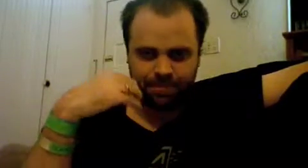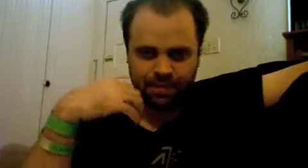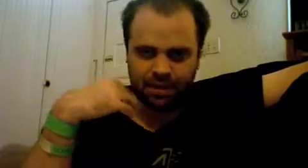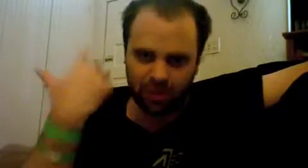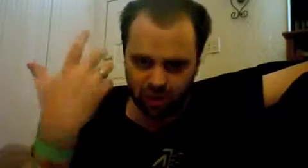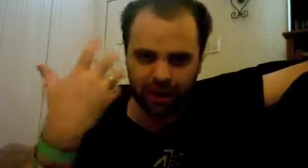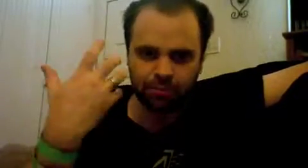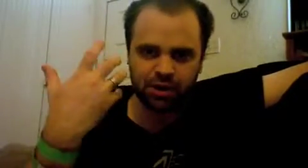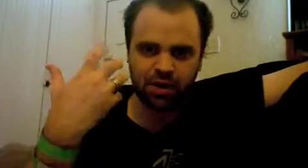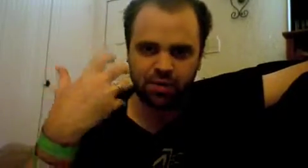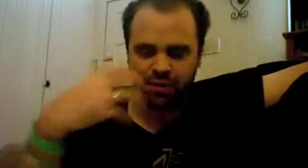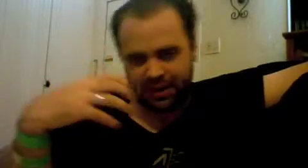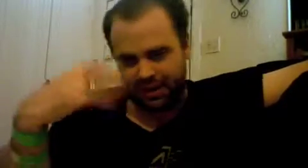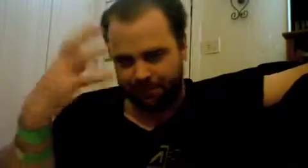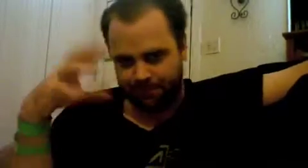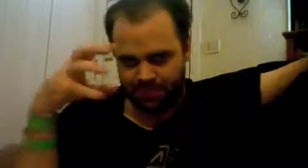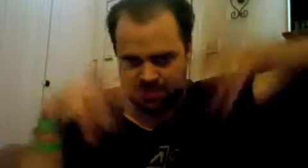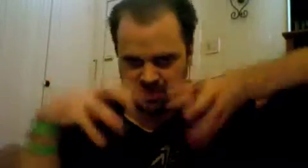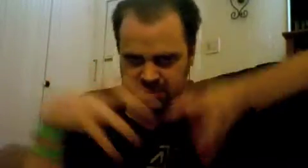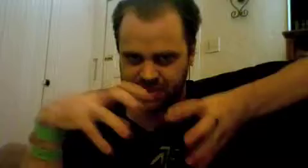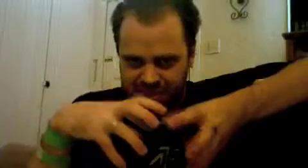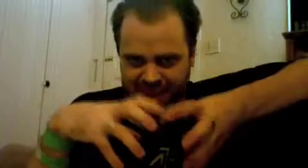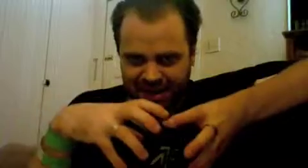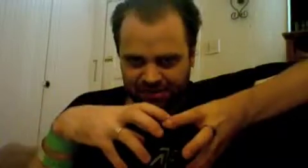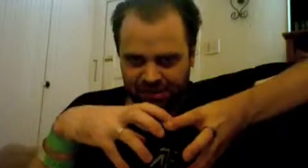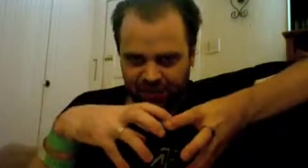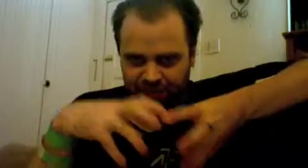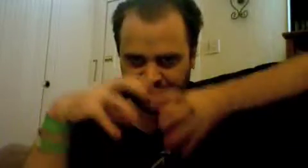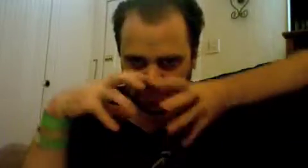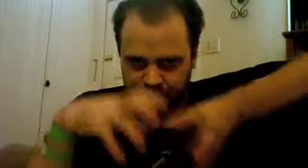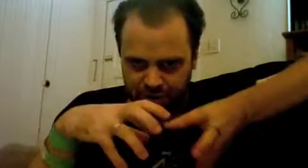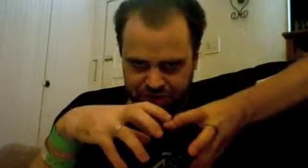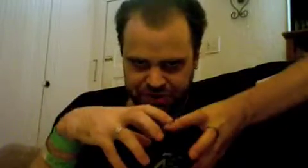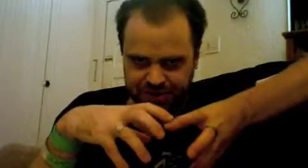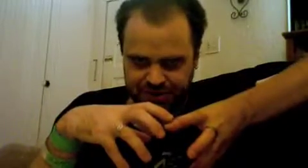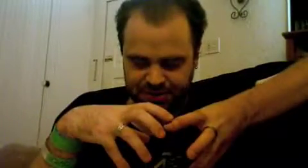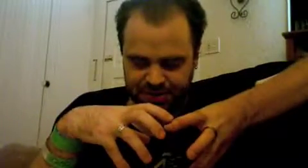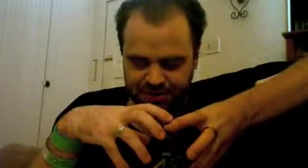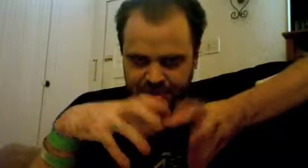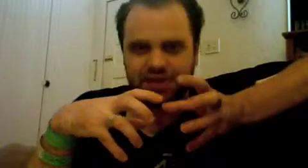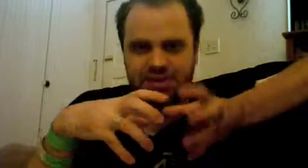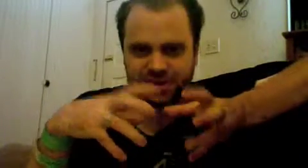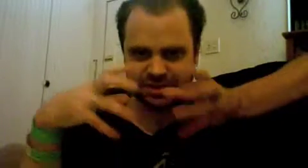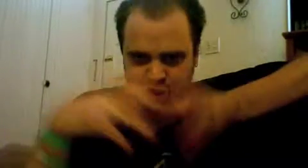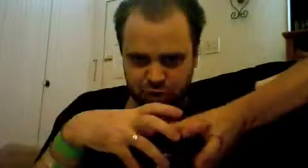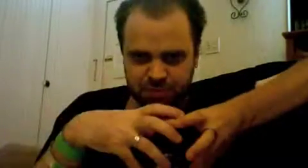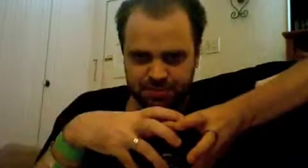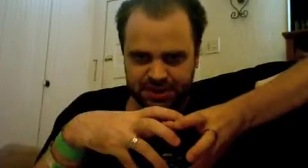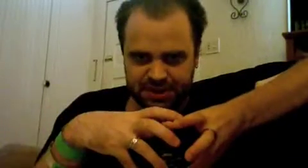an embryo in itself is a person or is a human being